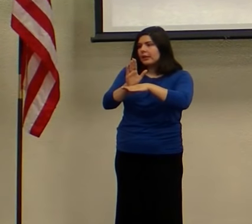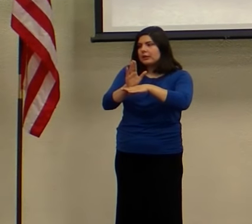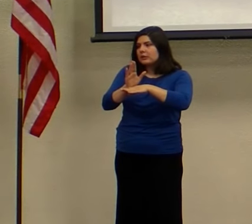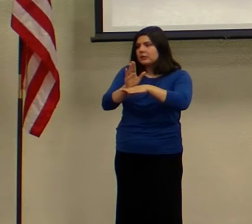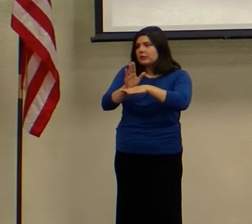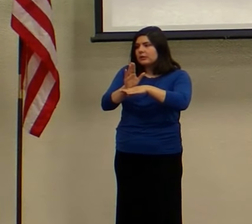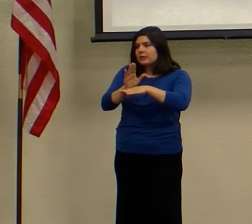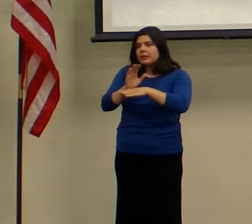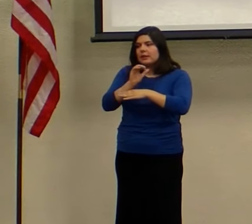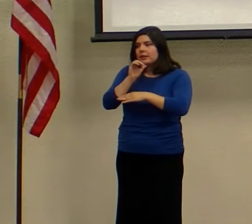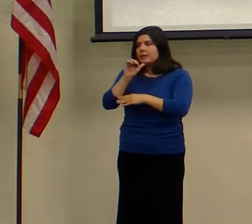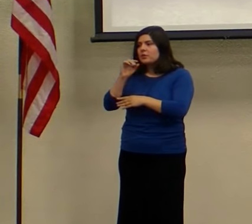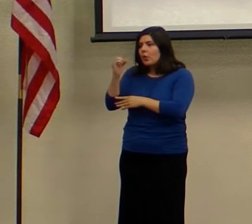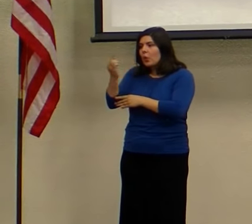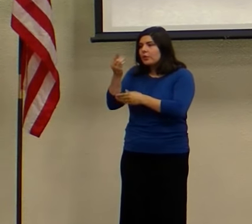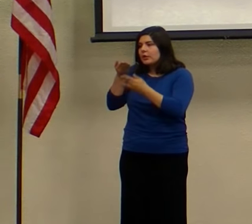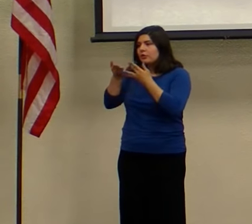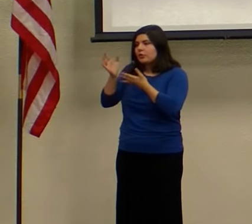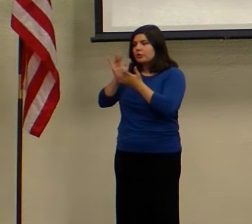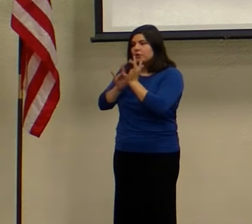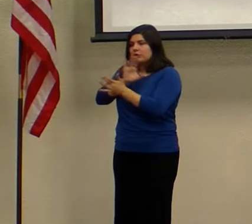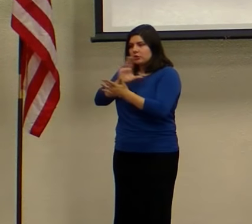It's only through Jesus Christ.